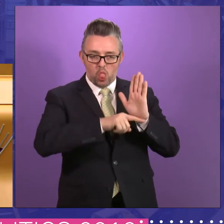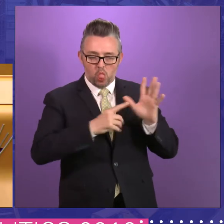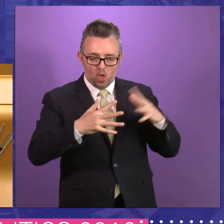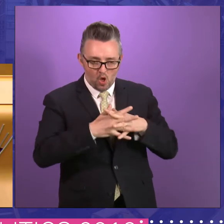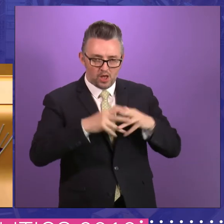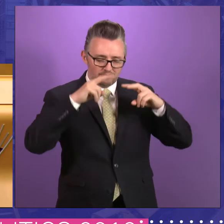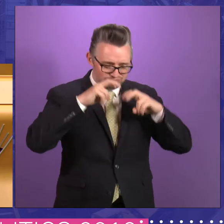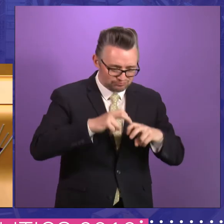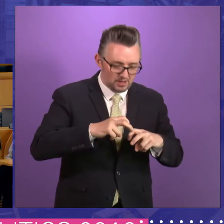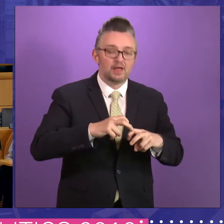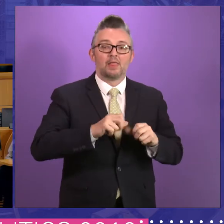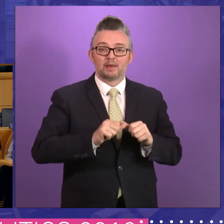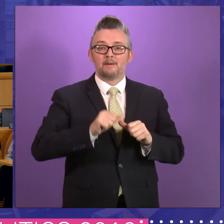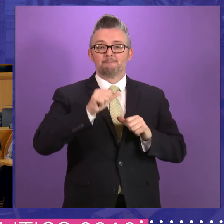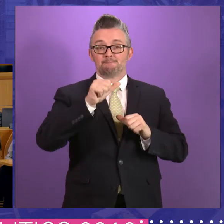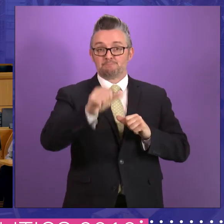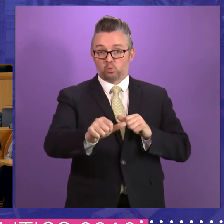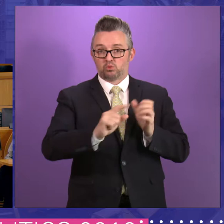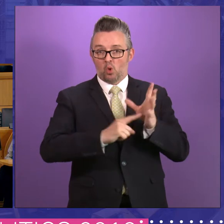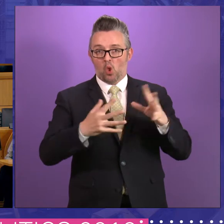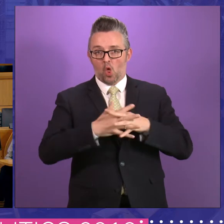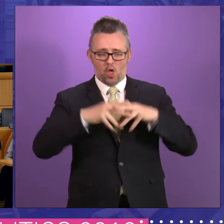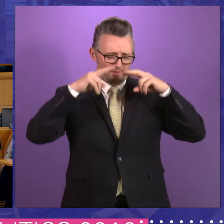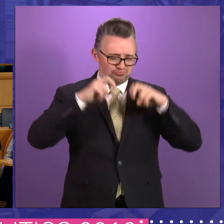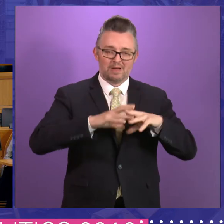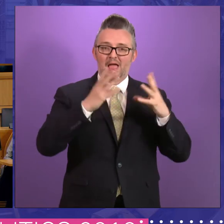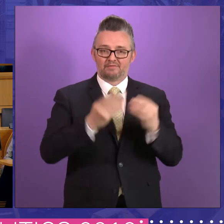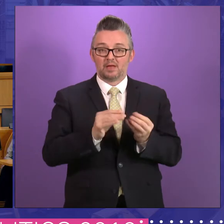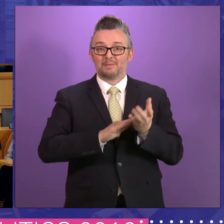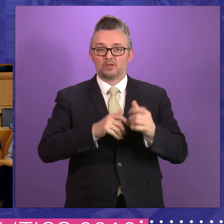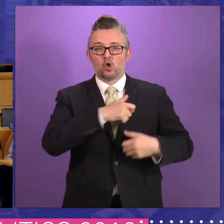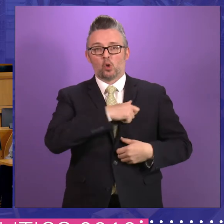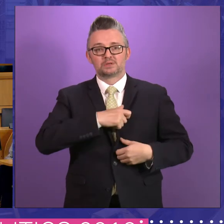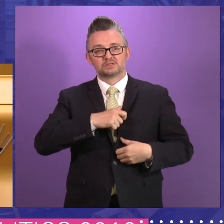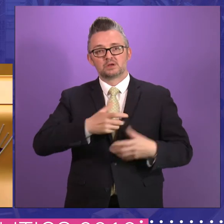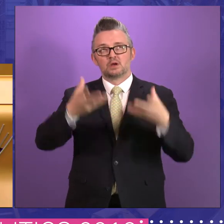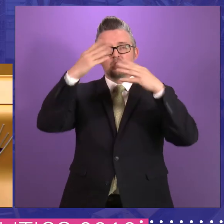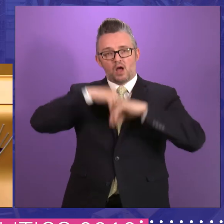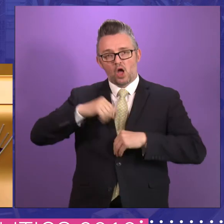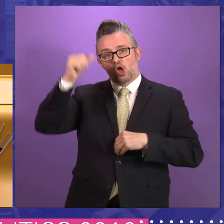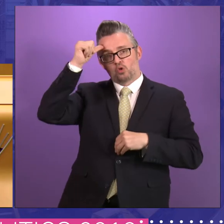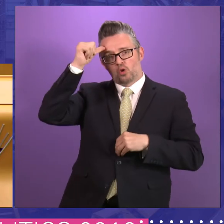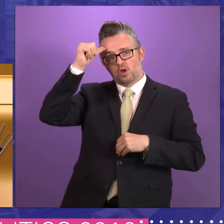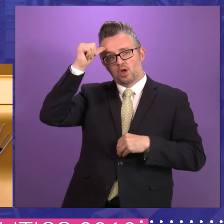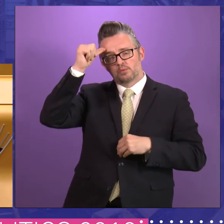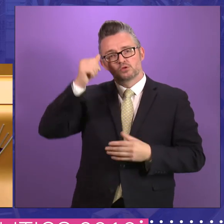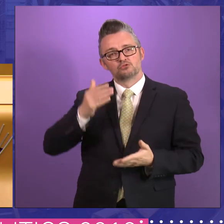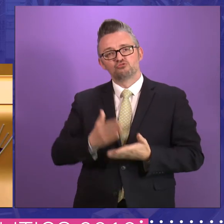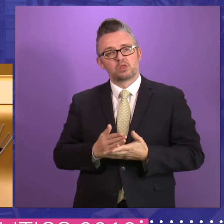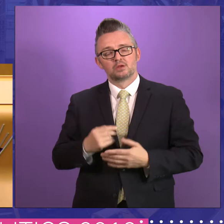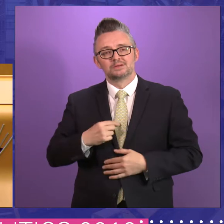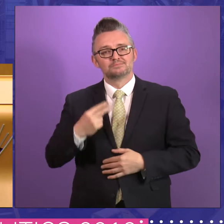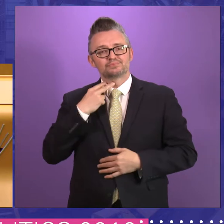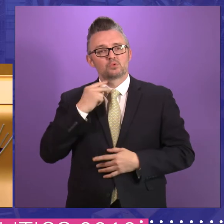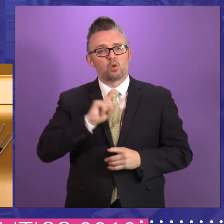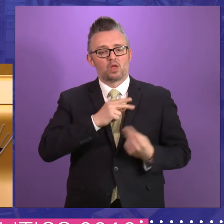and they would do the post-legislative scrutiny. So they would know what they were talking about. And I was really disappointed that it ended up in the